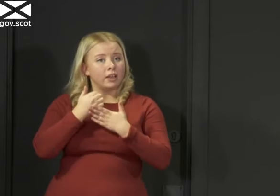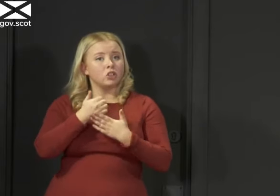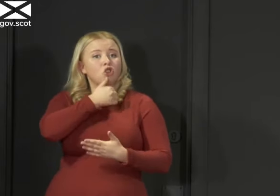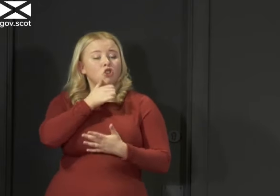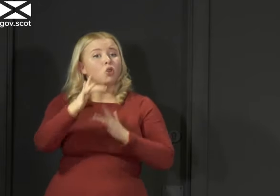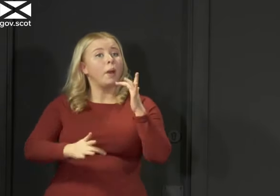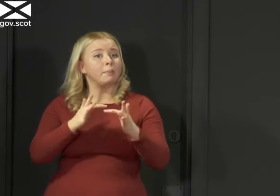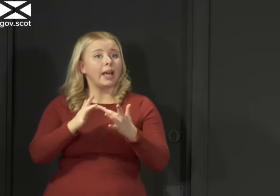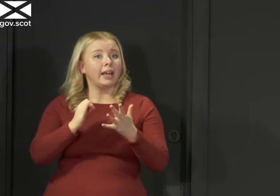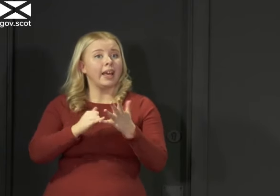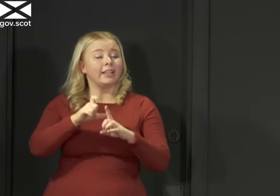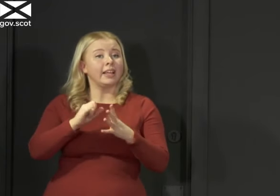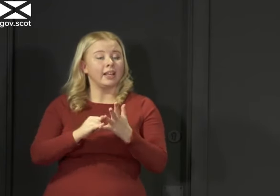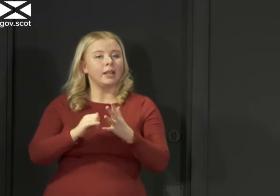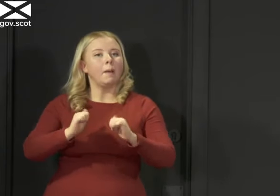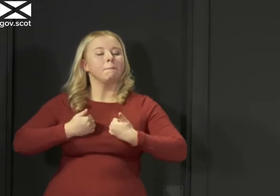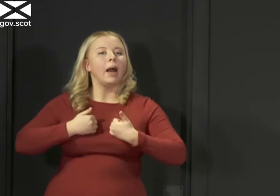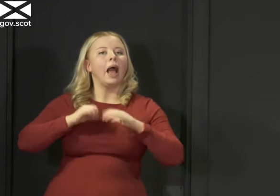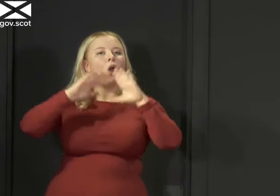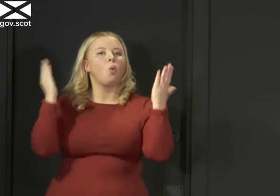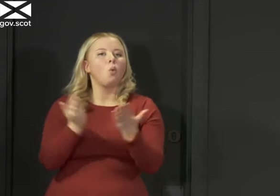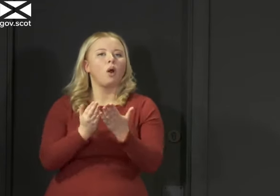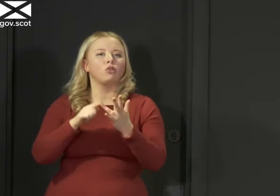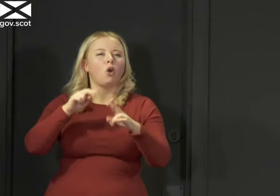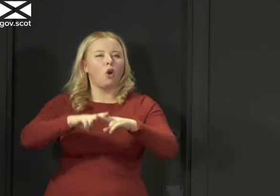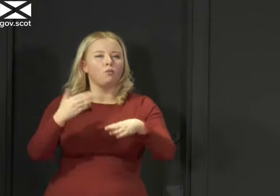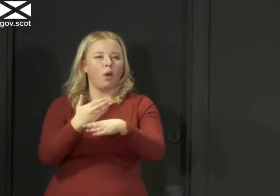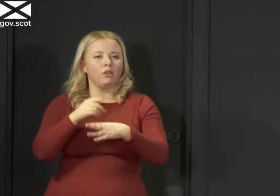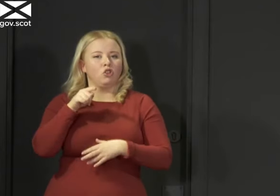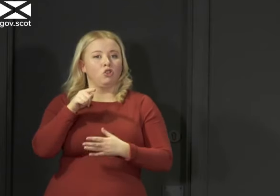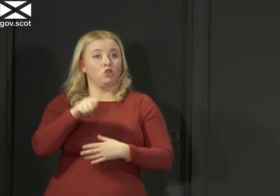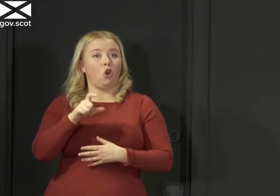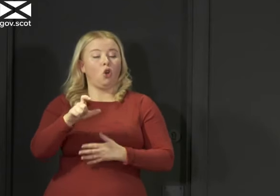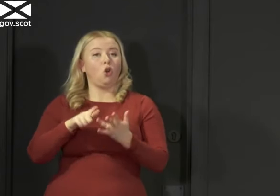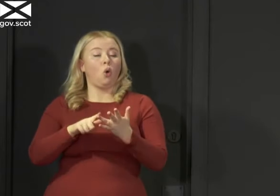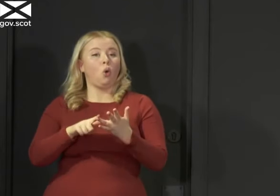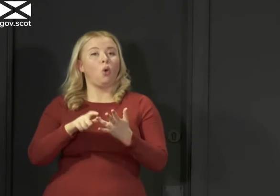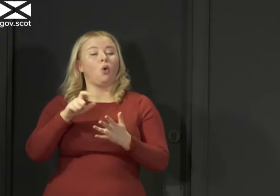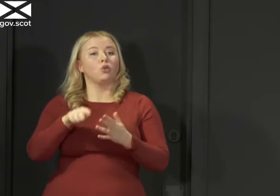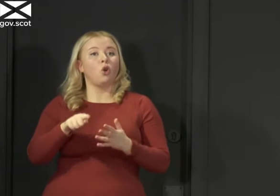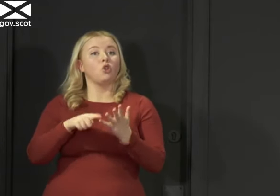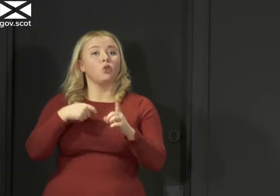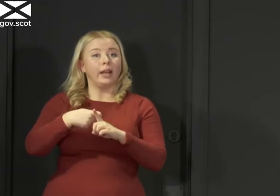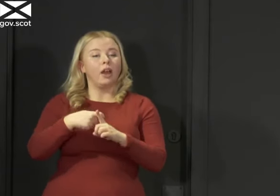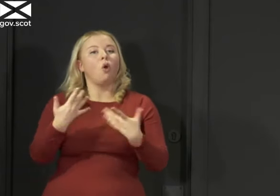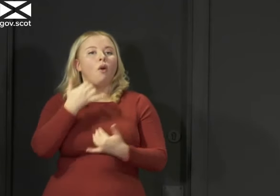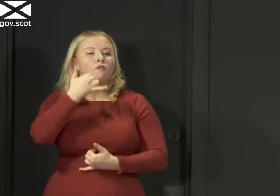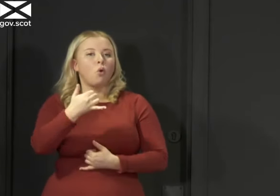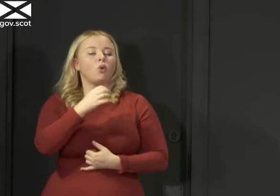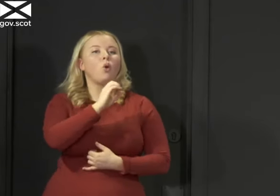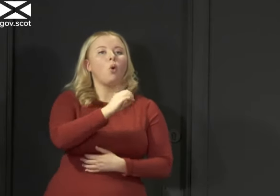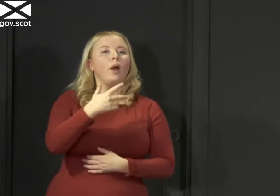Scotland website, which is myworldofwork.co.uk, or phone the helpline, which is 0800